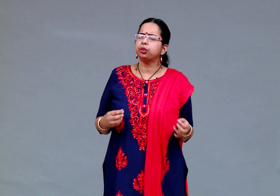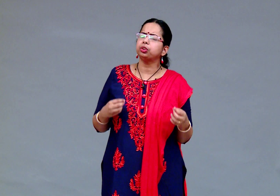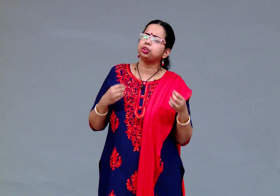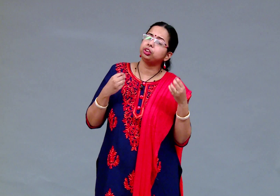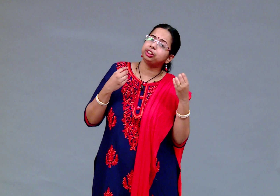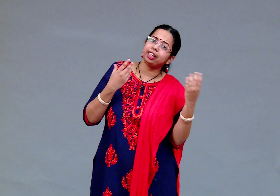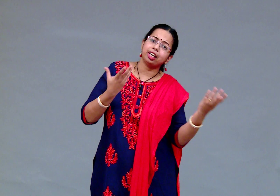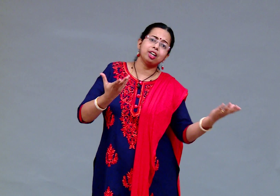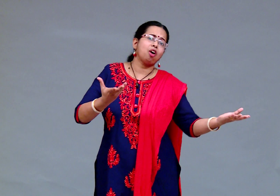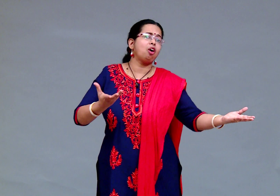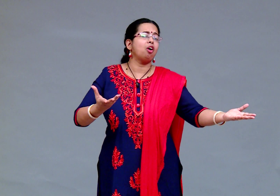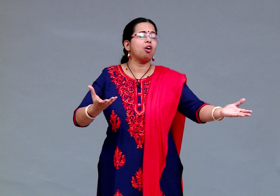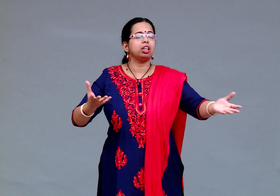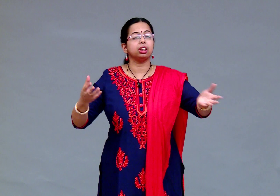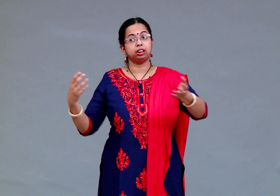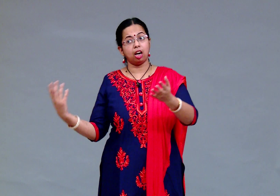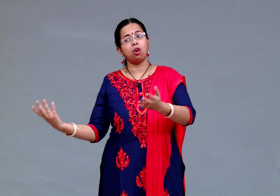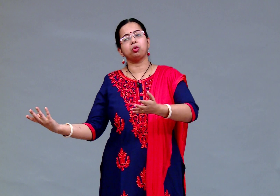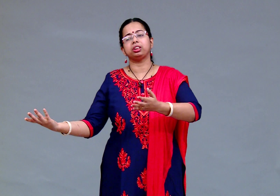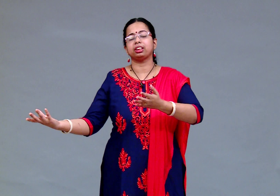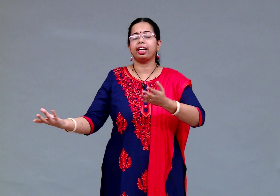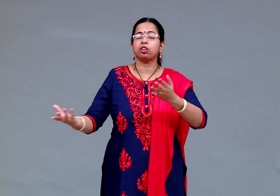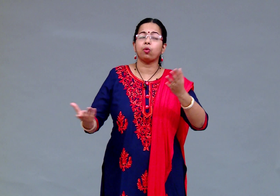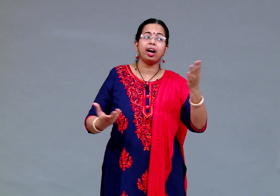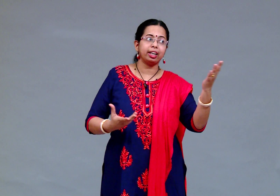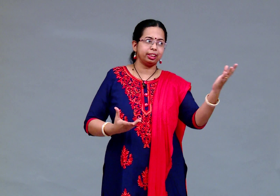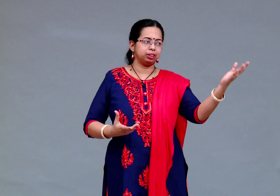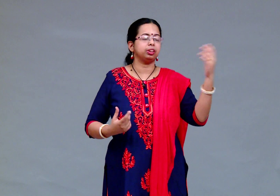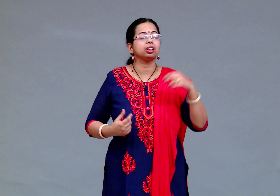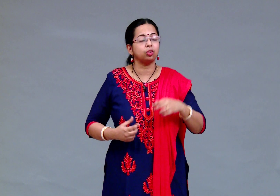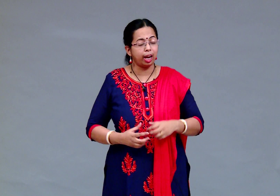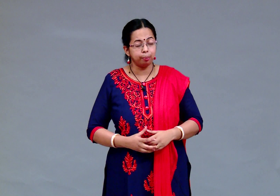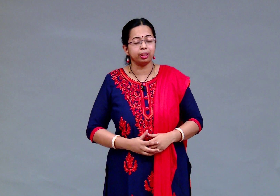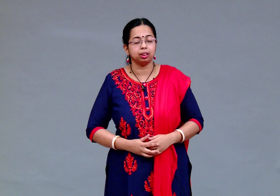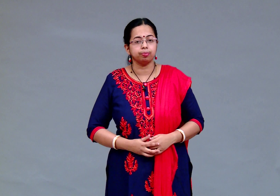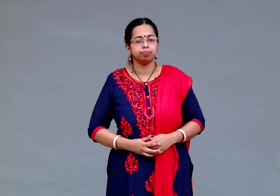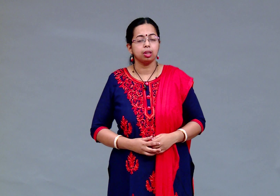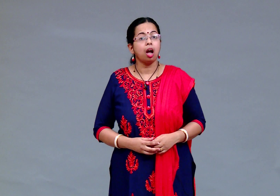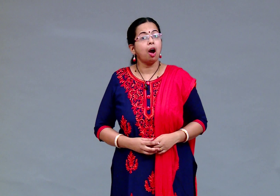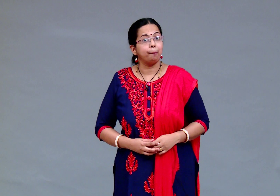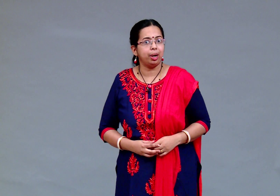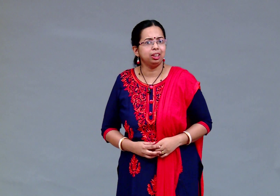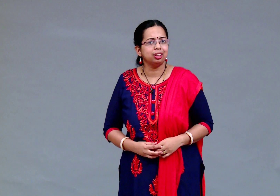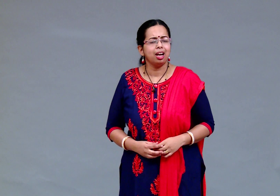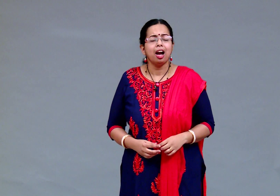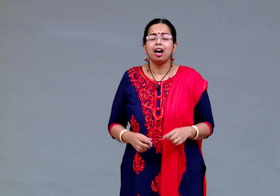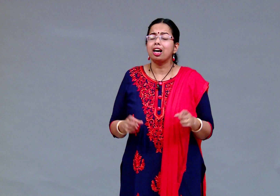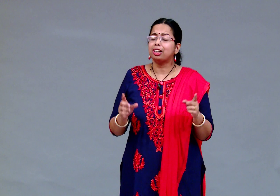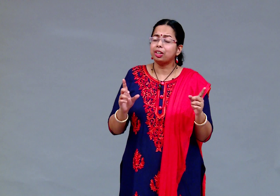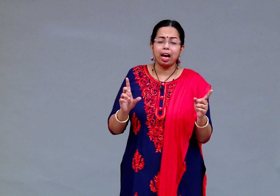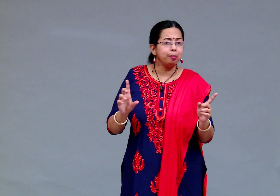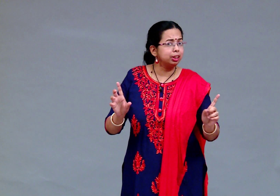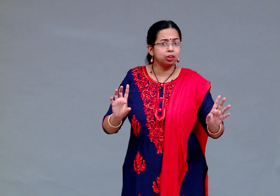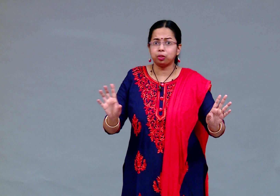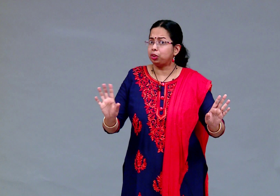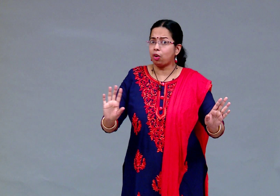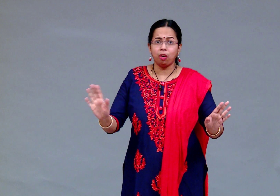used to share all her doubts and queries with her grandmother but her grandmother could not